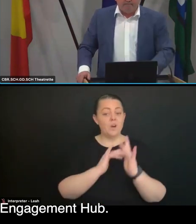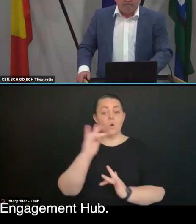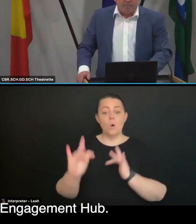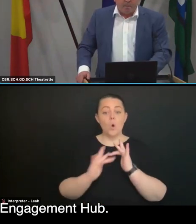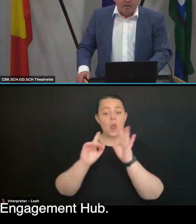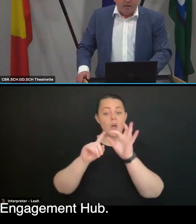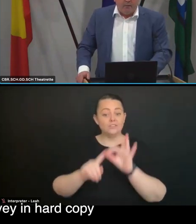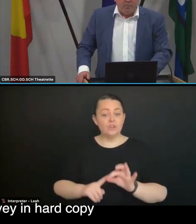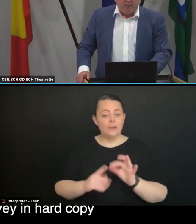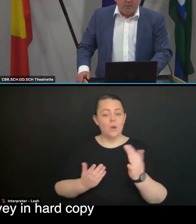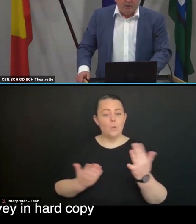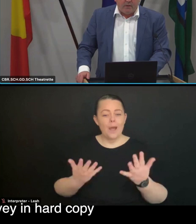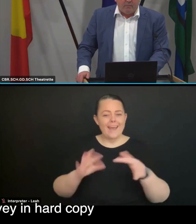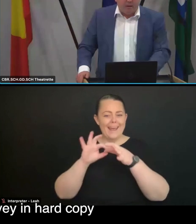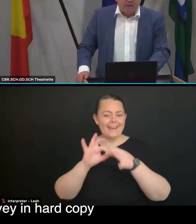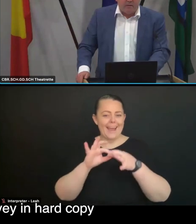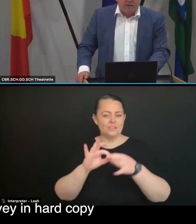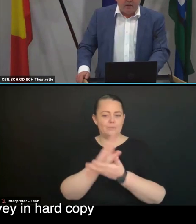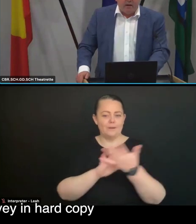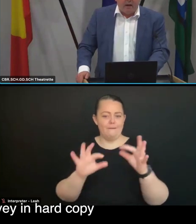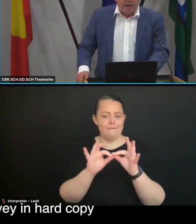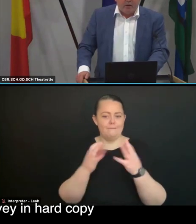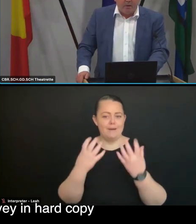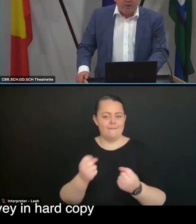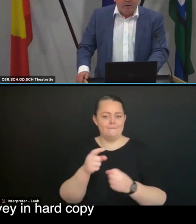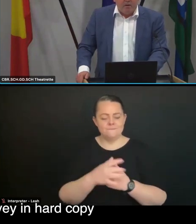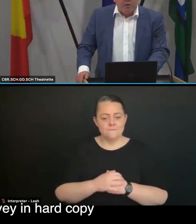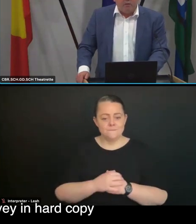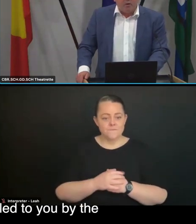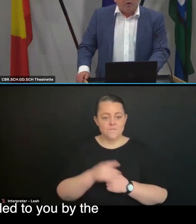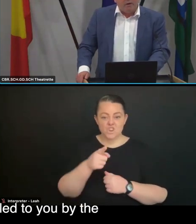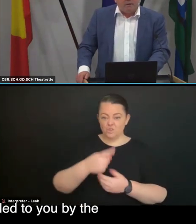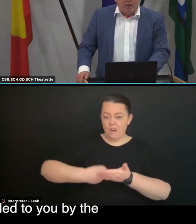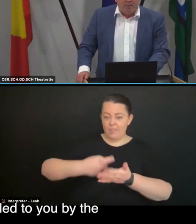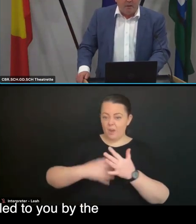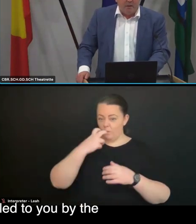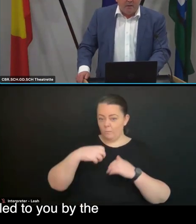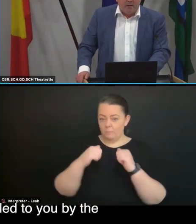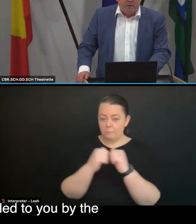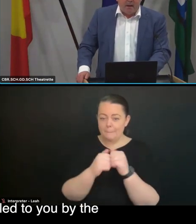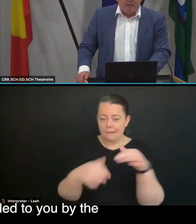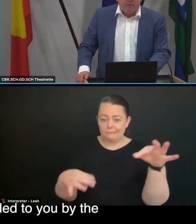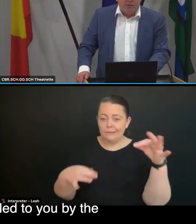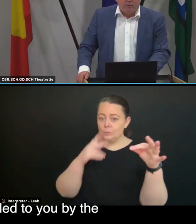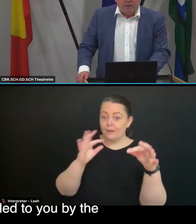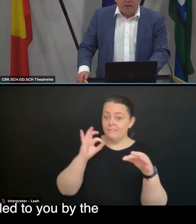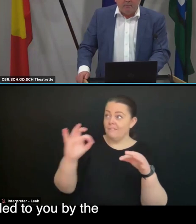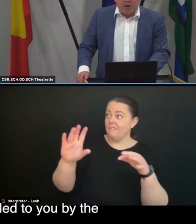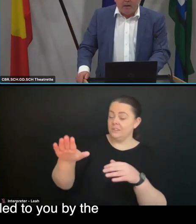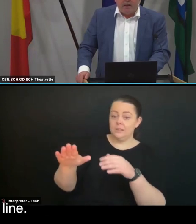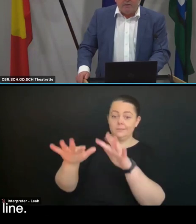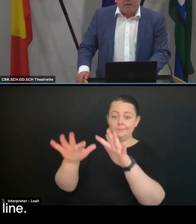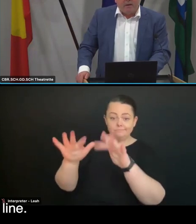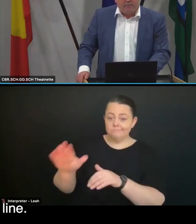Hub. If you'd prefer to complete the survey in hard copy, you can request a copy to be mailed to you